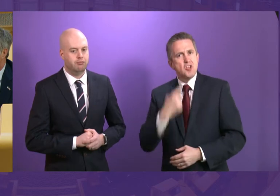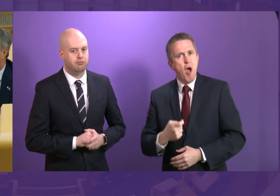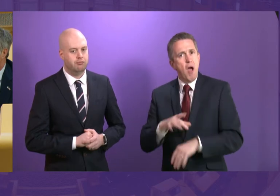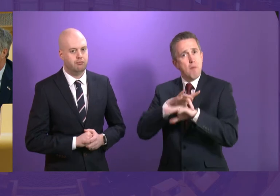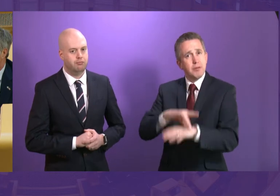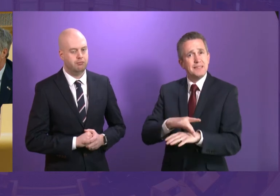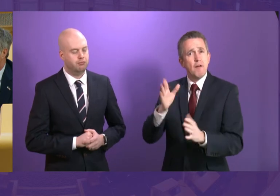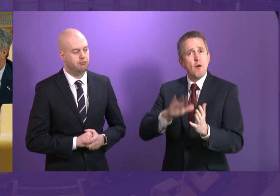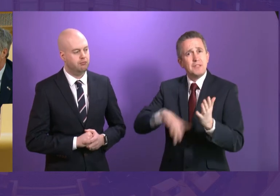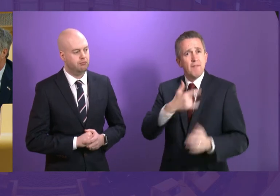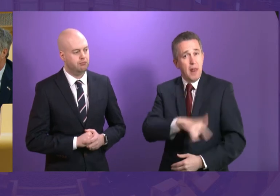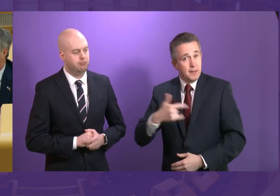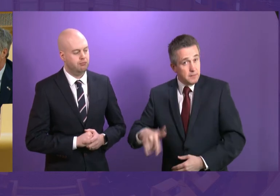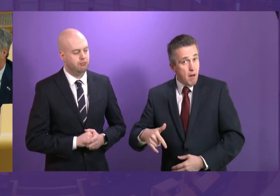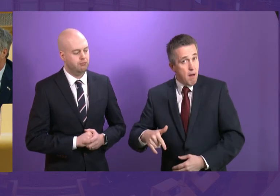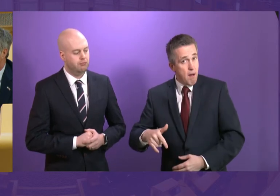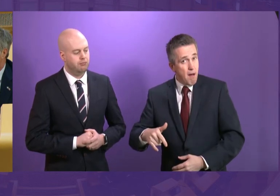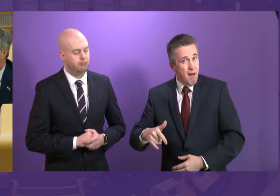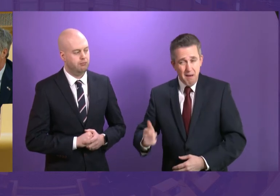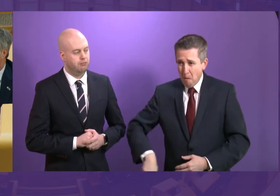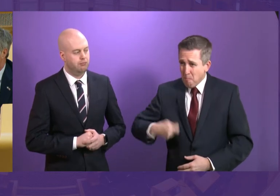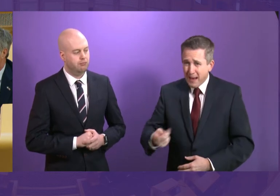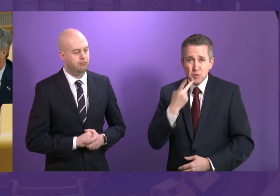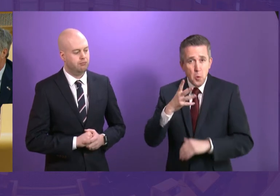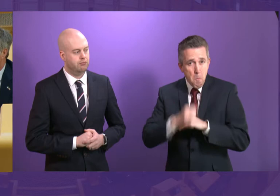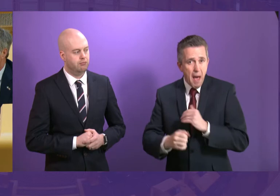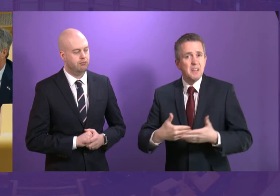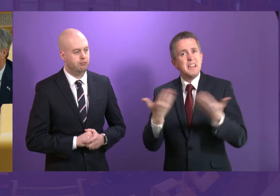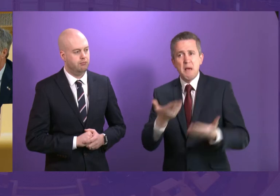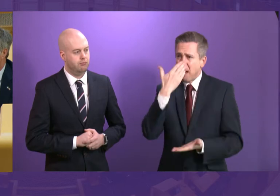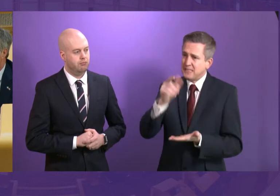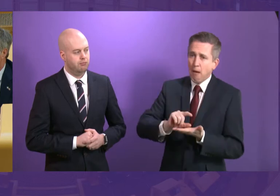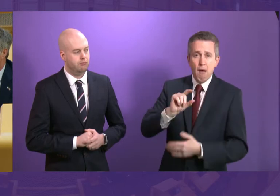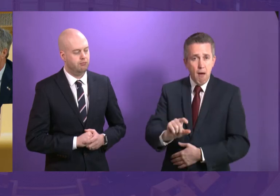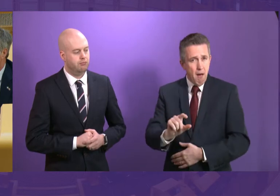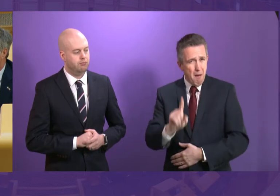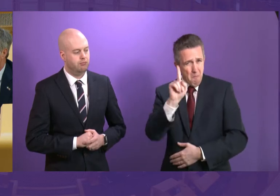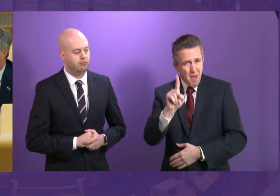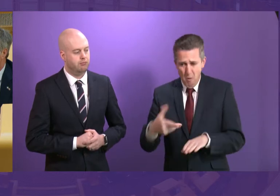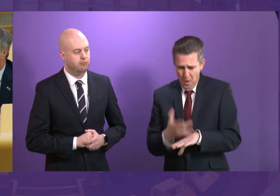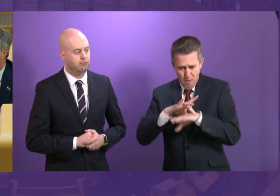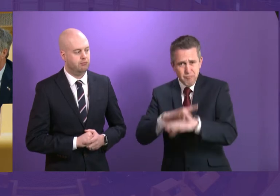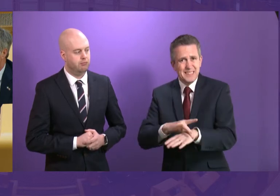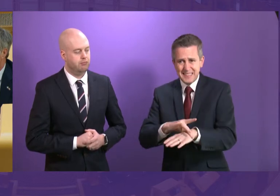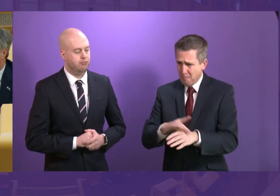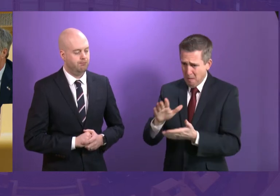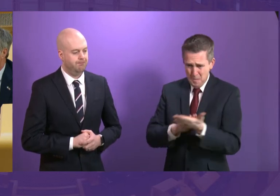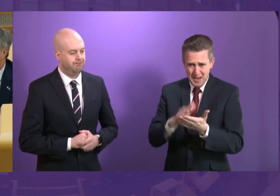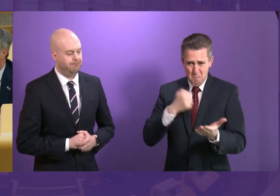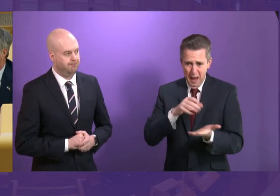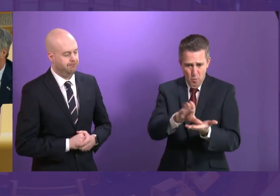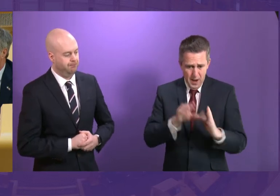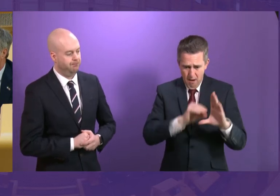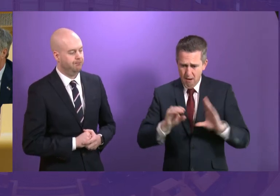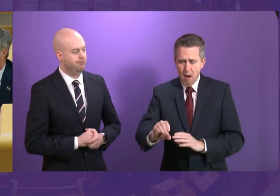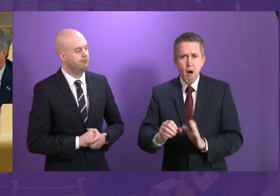from South Lanarkshire. I know two pounds a day doesn't seem like much, but this is often apprenticeship wage is a lot. While many